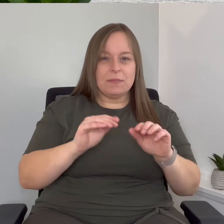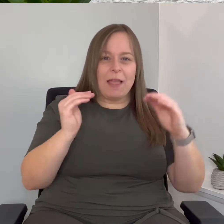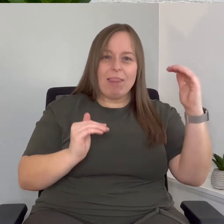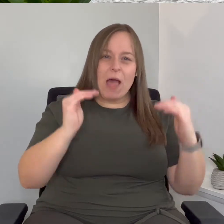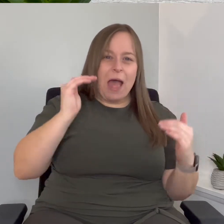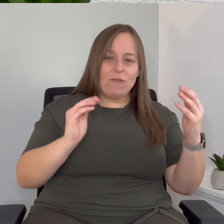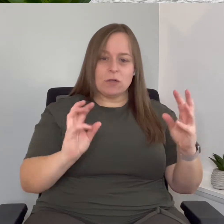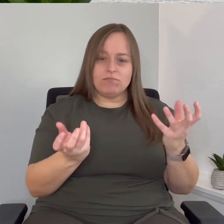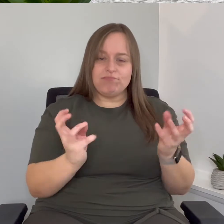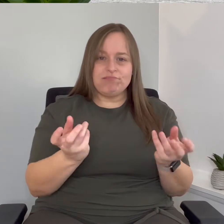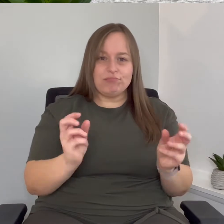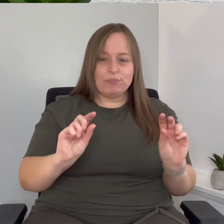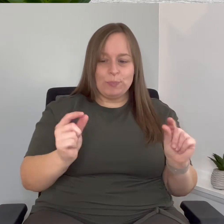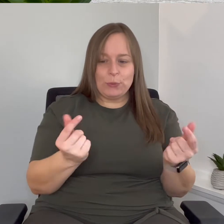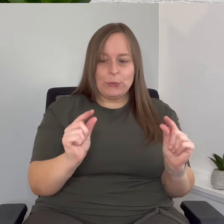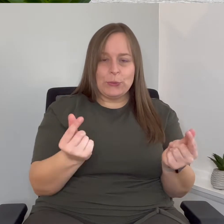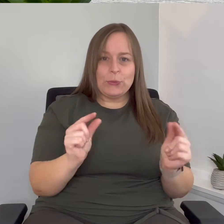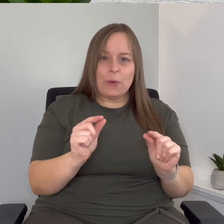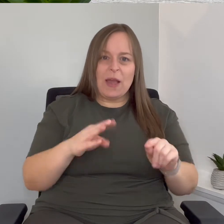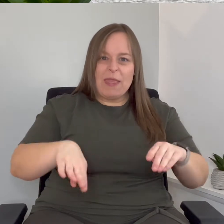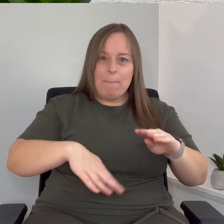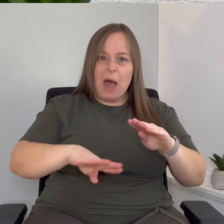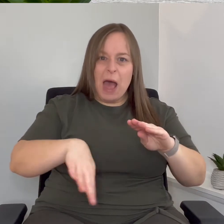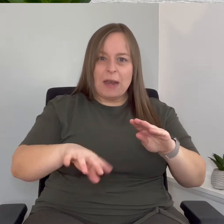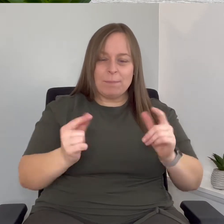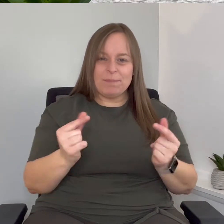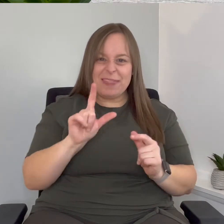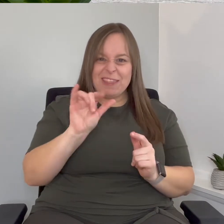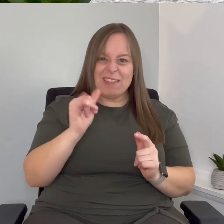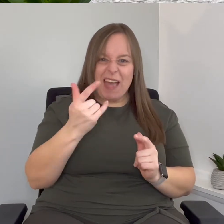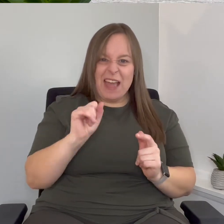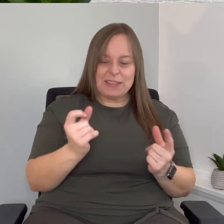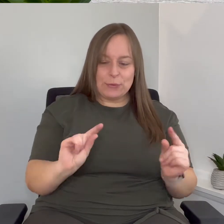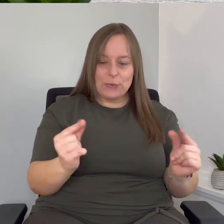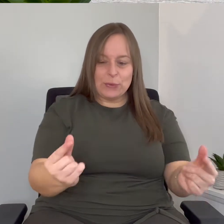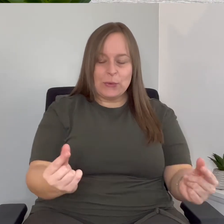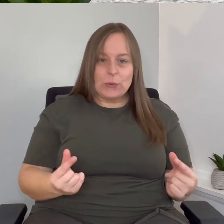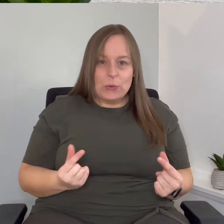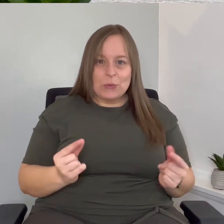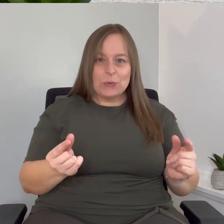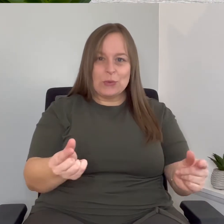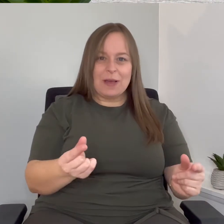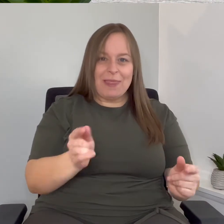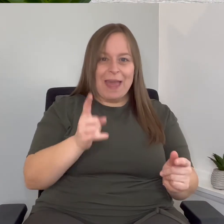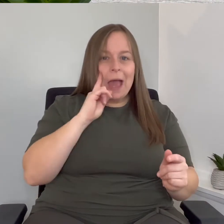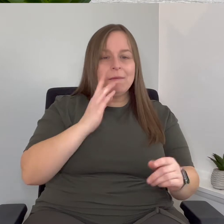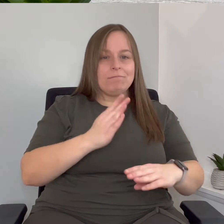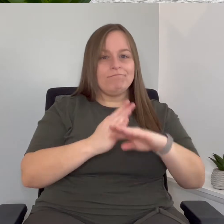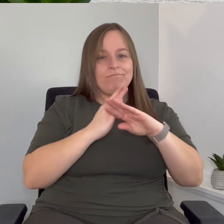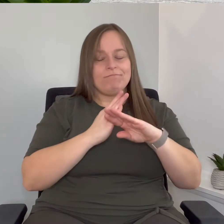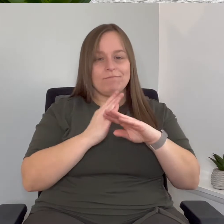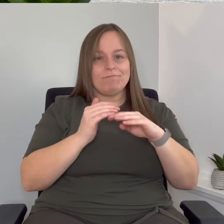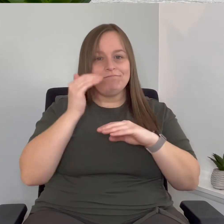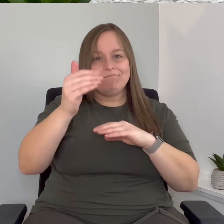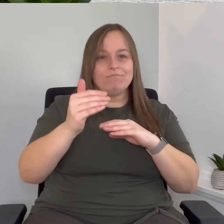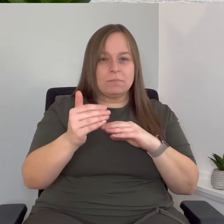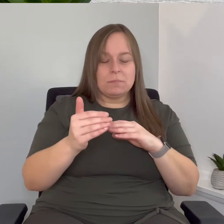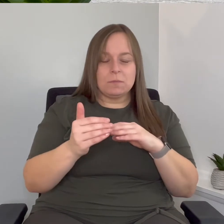levelers on the bottom of the refrigerator the legs that come with I think that's what set the difference and